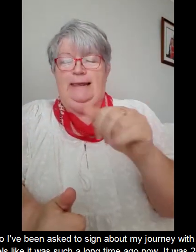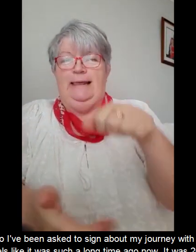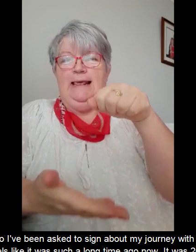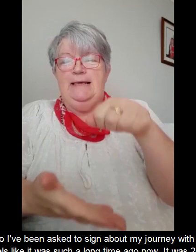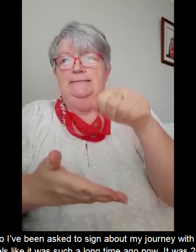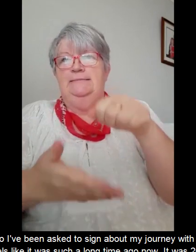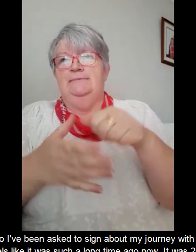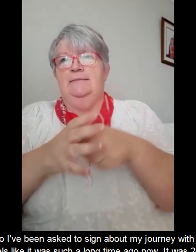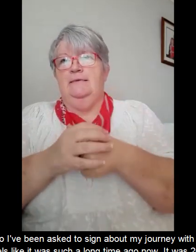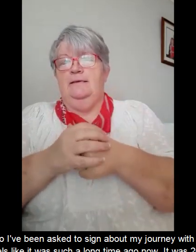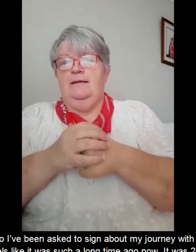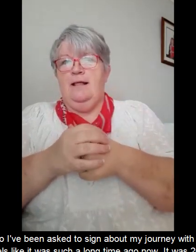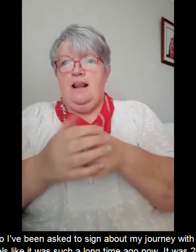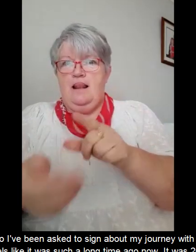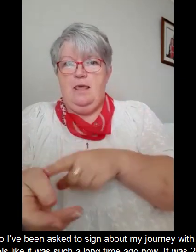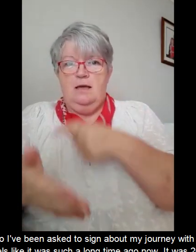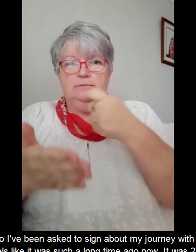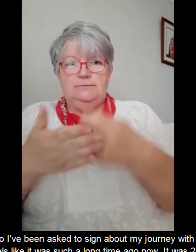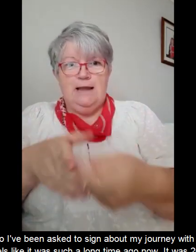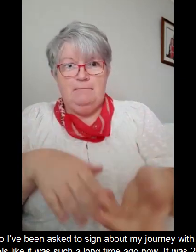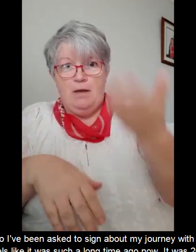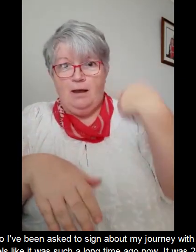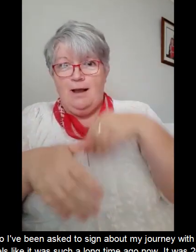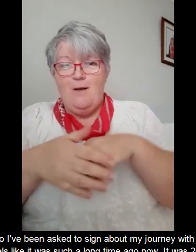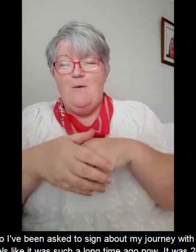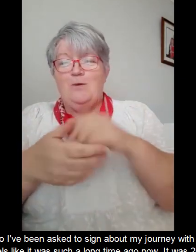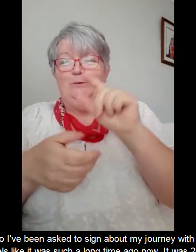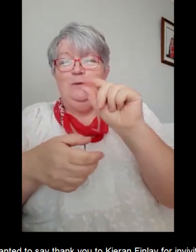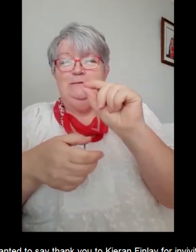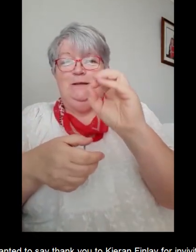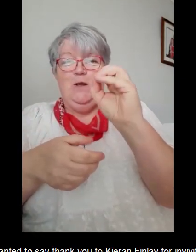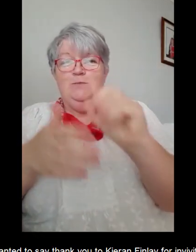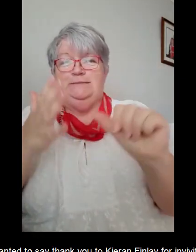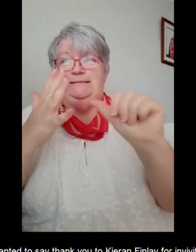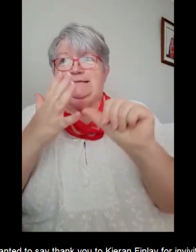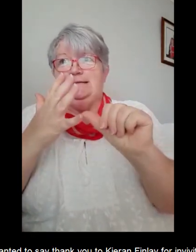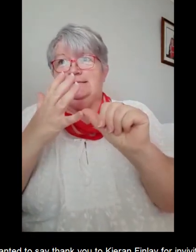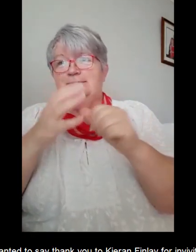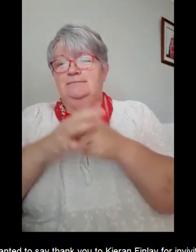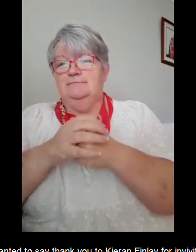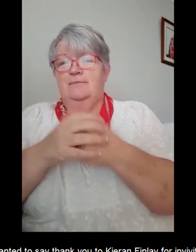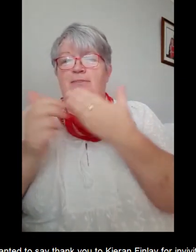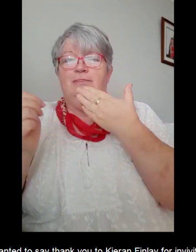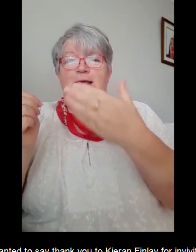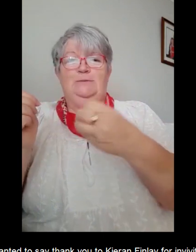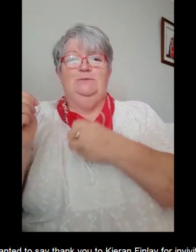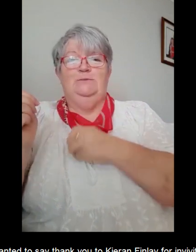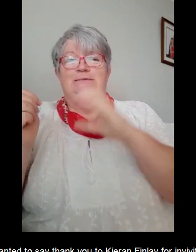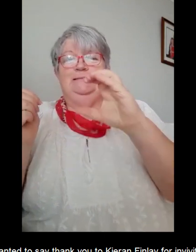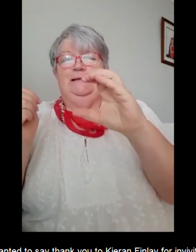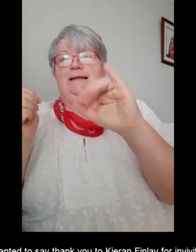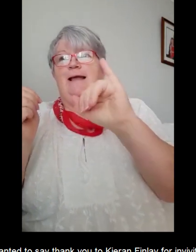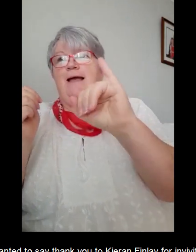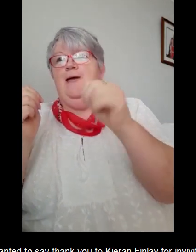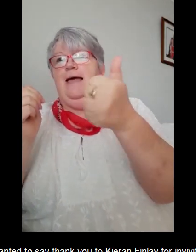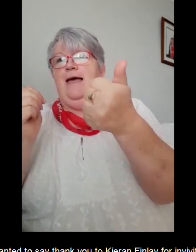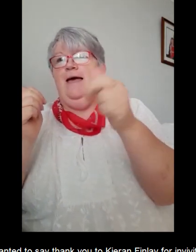long time ago now. It was 2006. I just wanted to say thank you to Ciarán Finlay for inviting me.